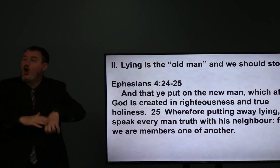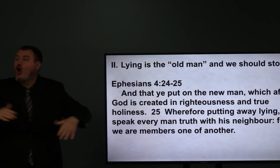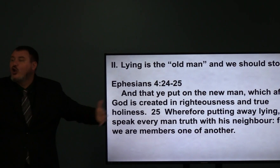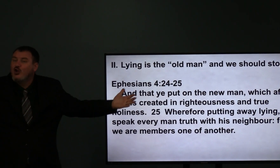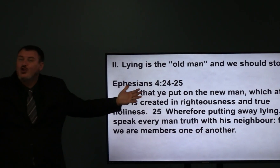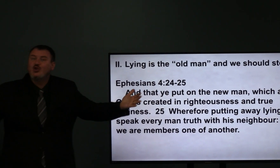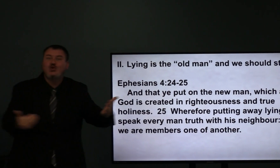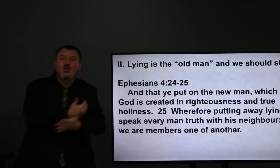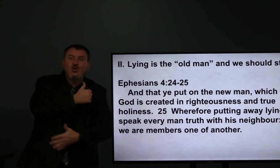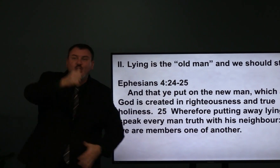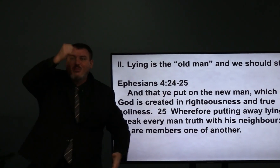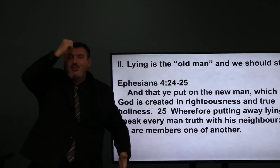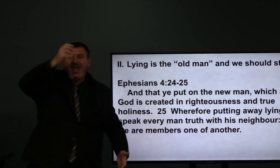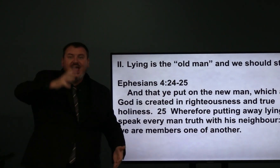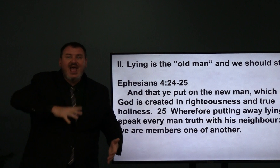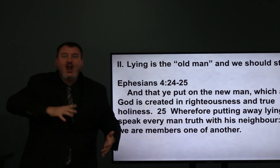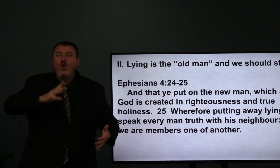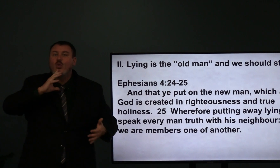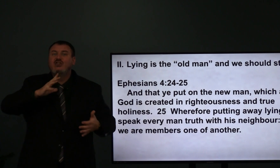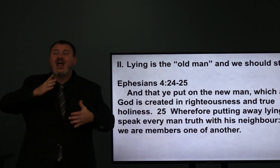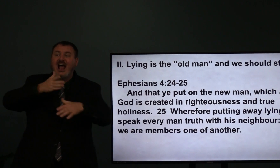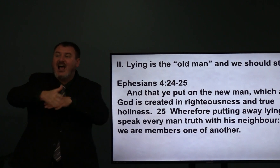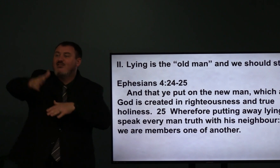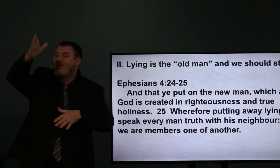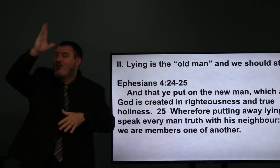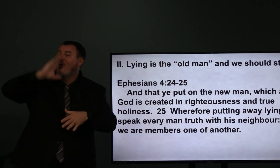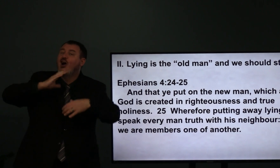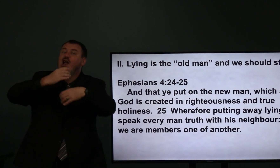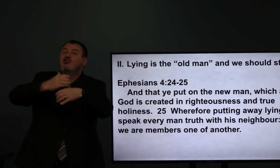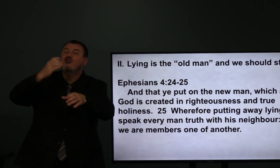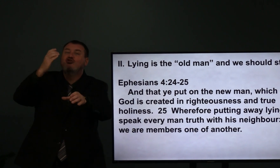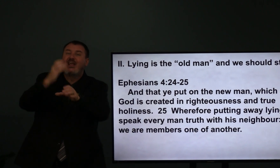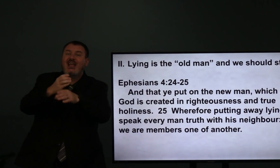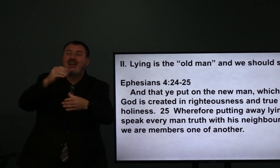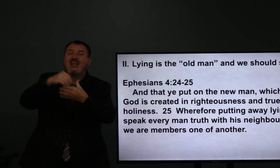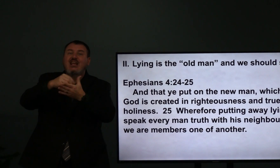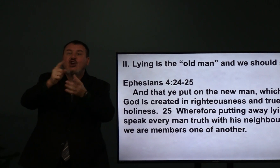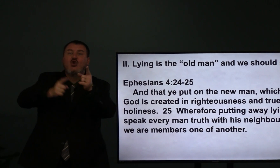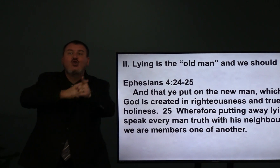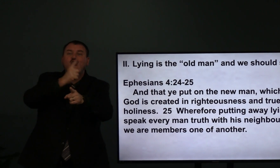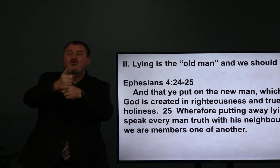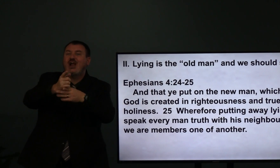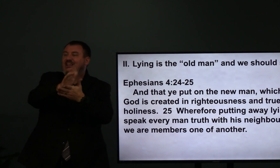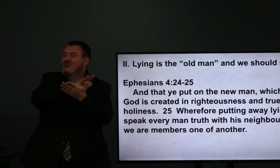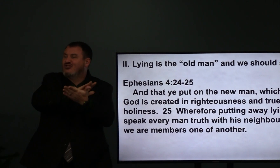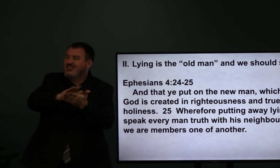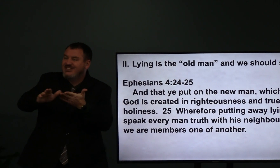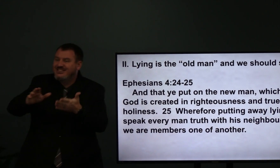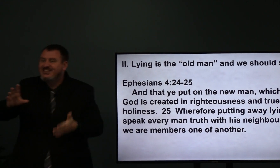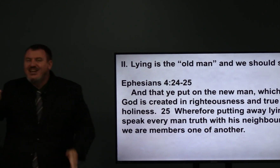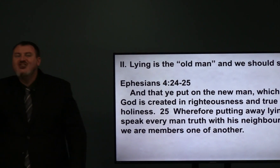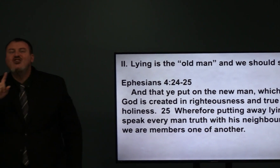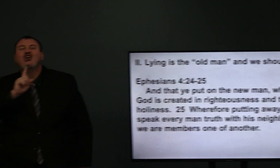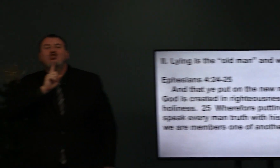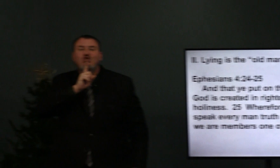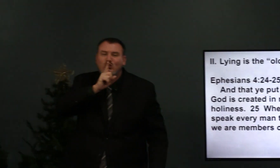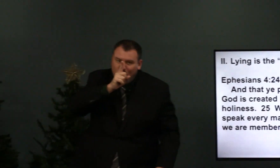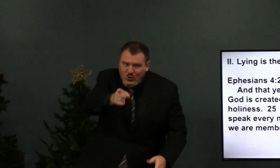And ye that put on the new man which after God is created in righteousness and in true